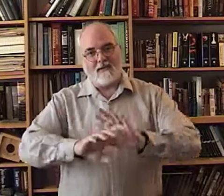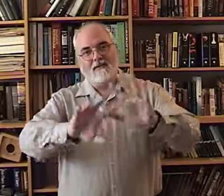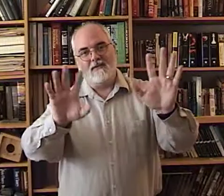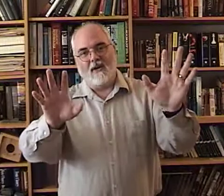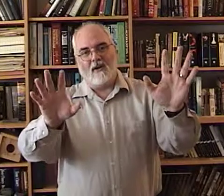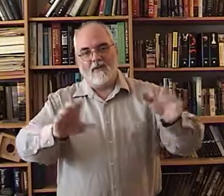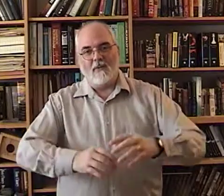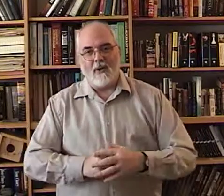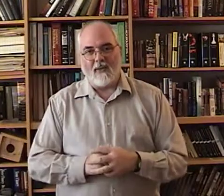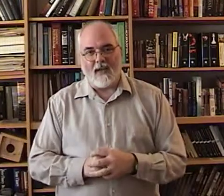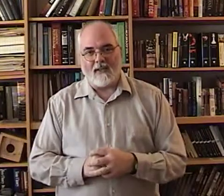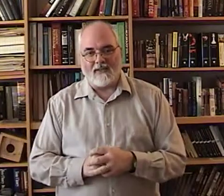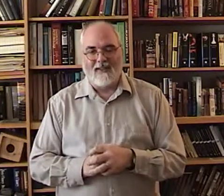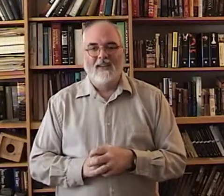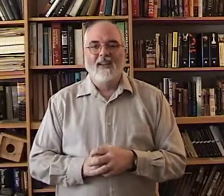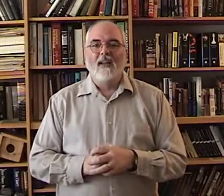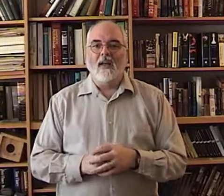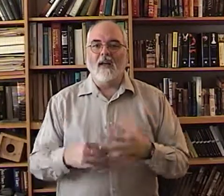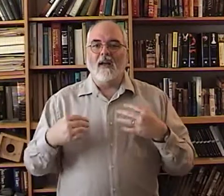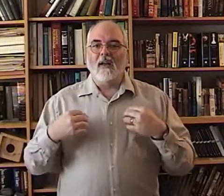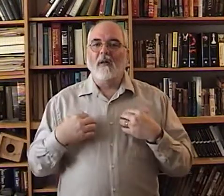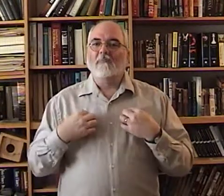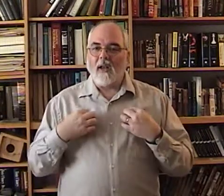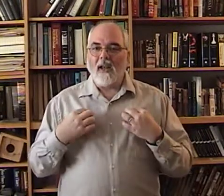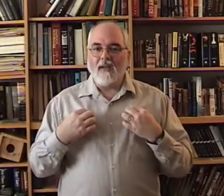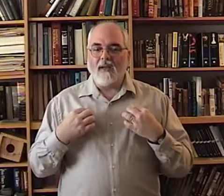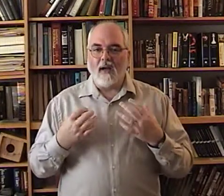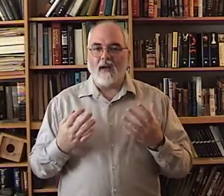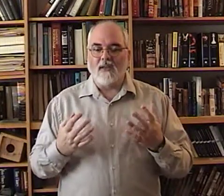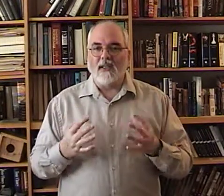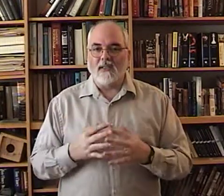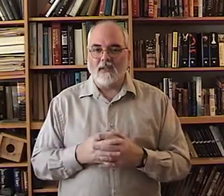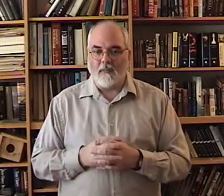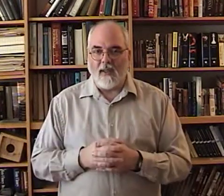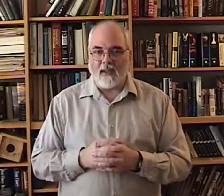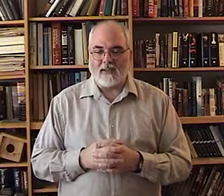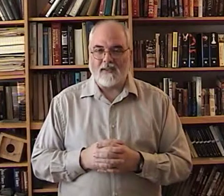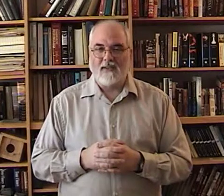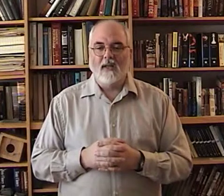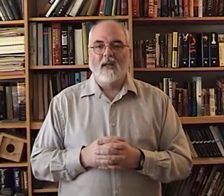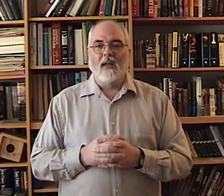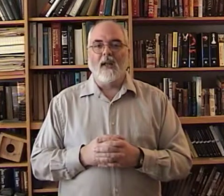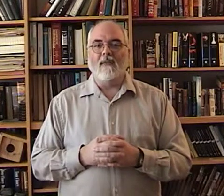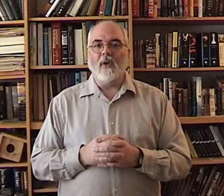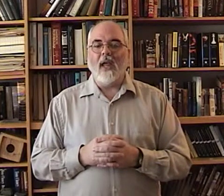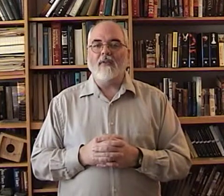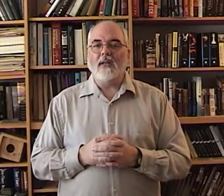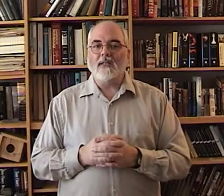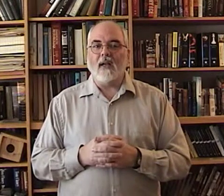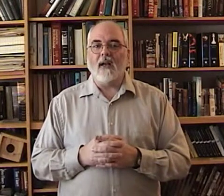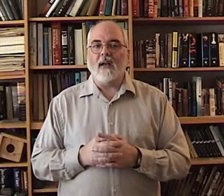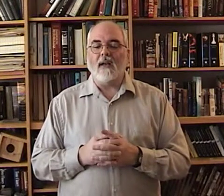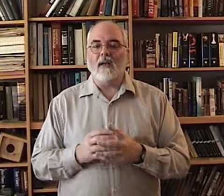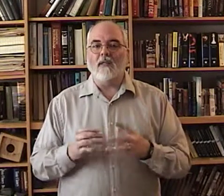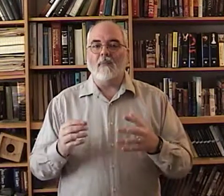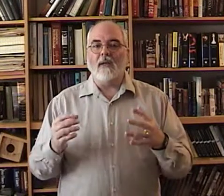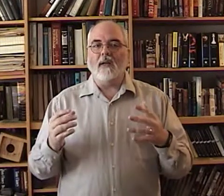don't do polka dots uh plain colors is the best and if you have a design it needs to be